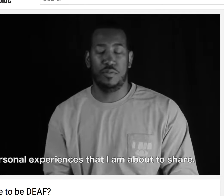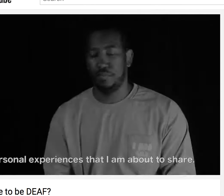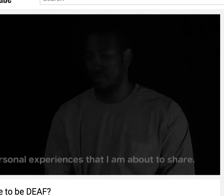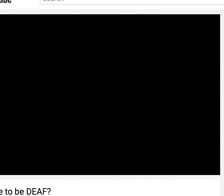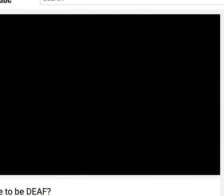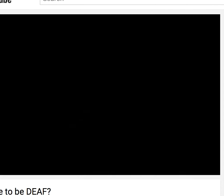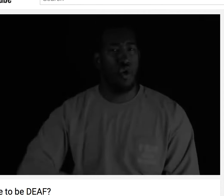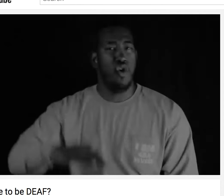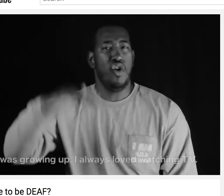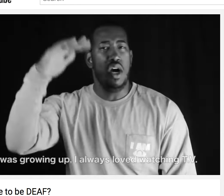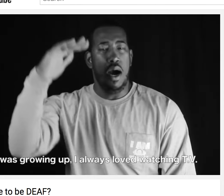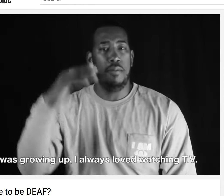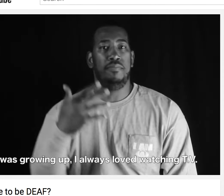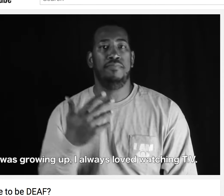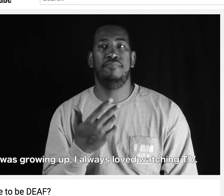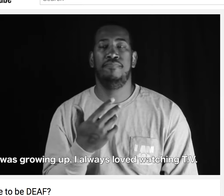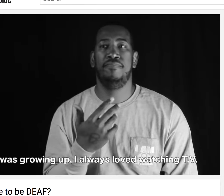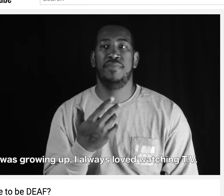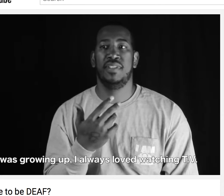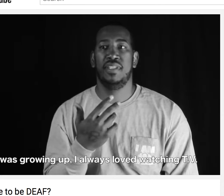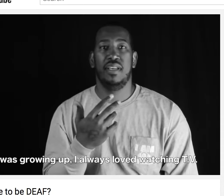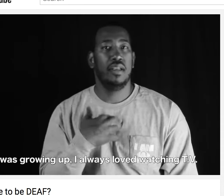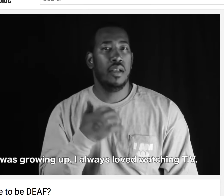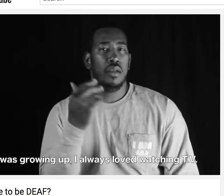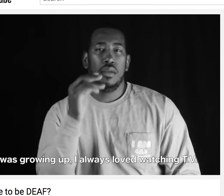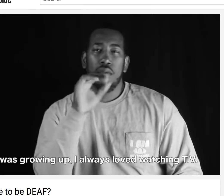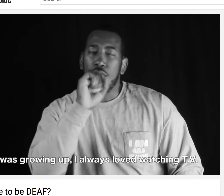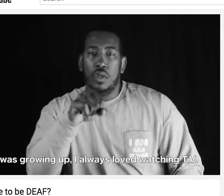And that's why I want to share my reason. Right, hold on.